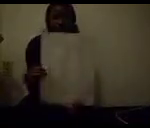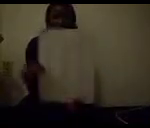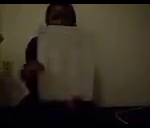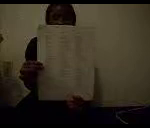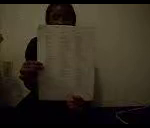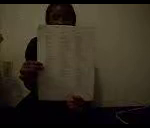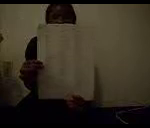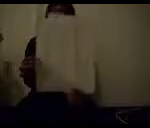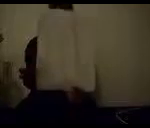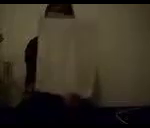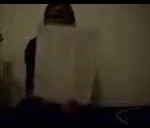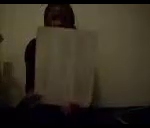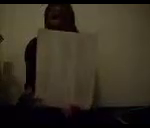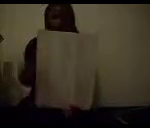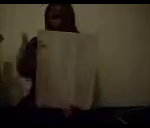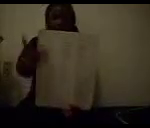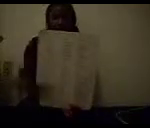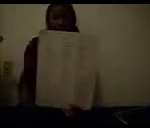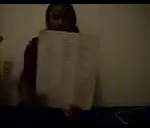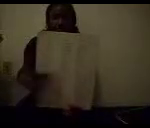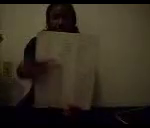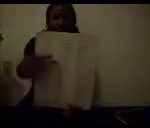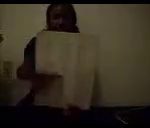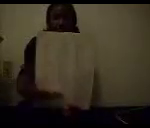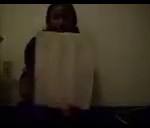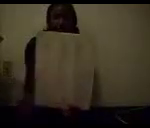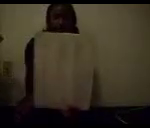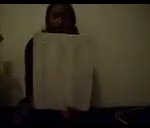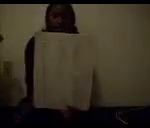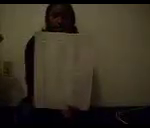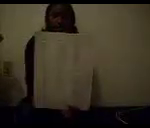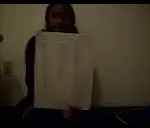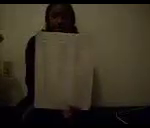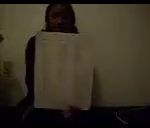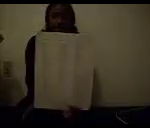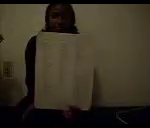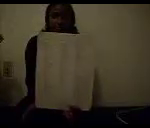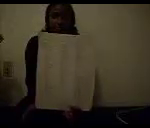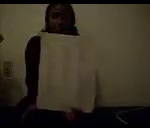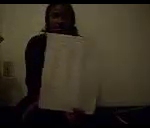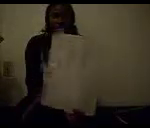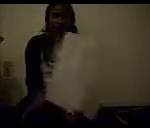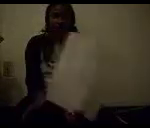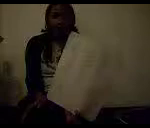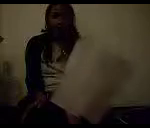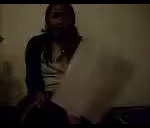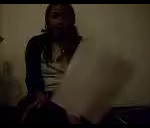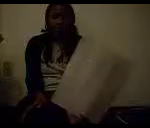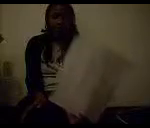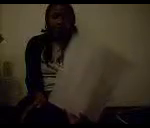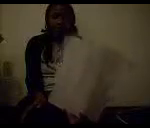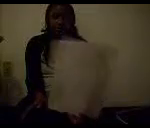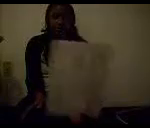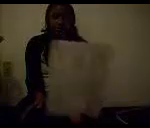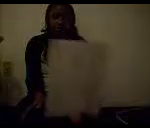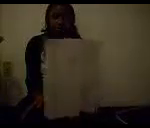says paper this way, if you do it in columns like that. Um. That way I'm not looking at the book. I could just